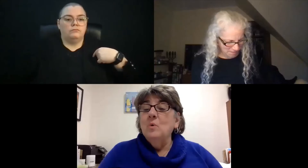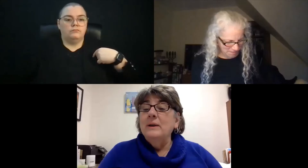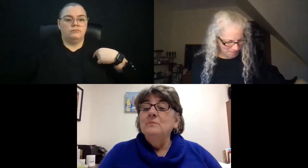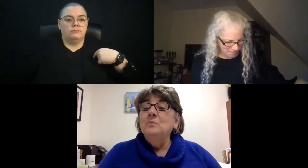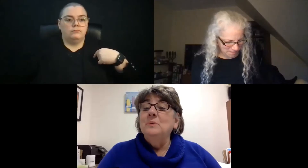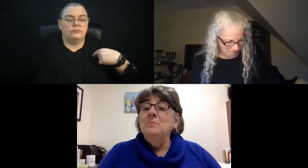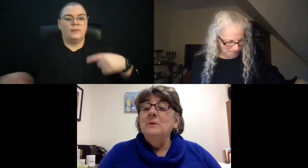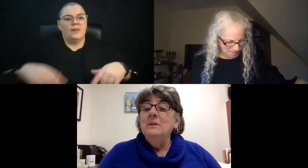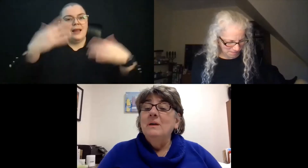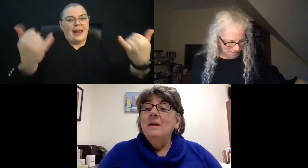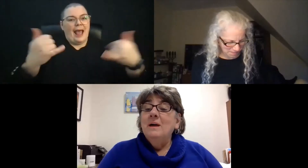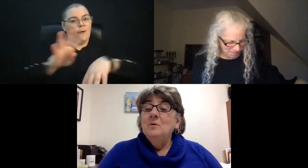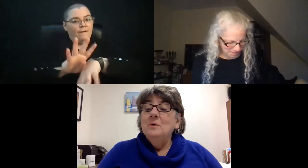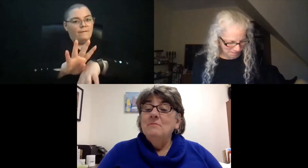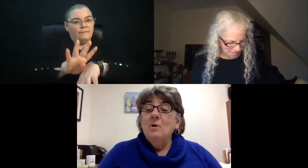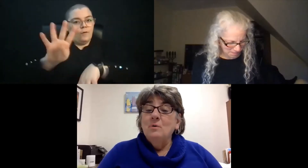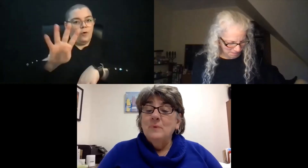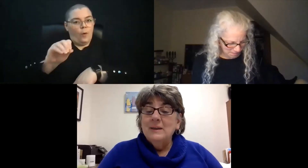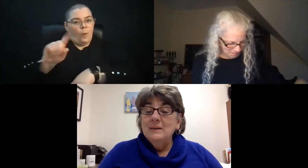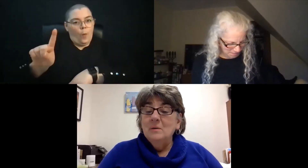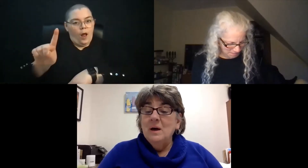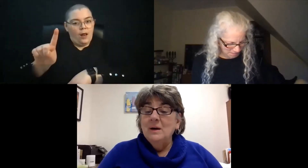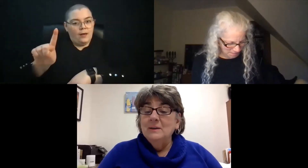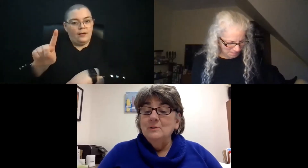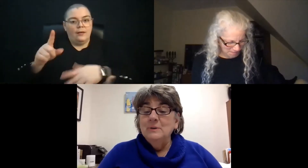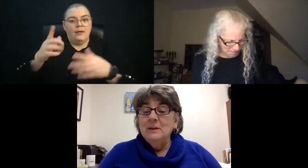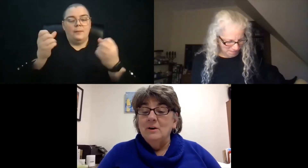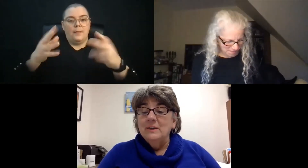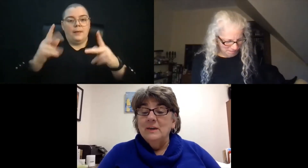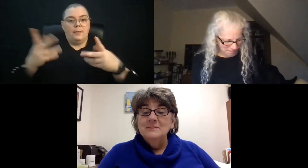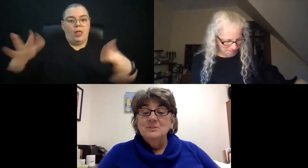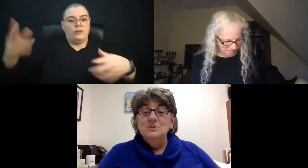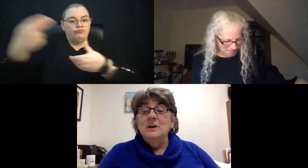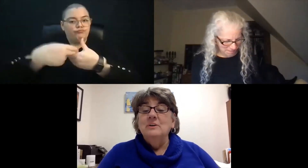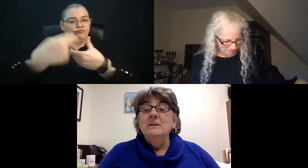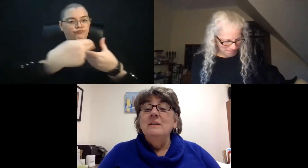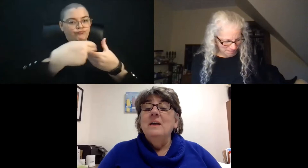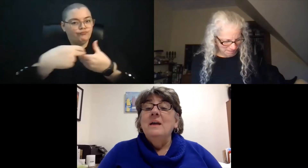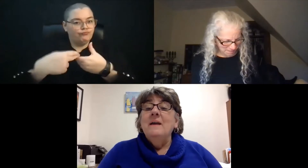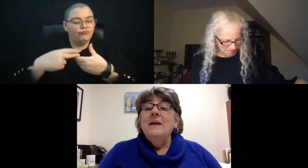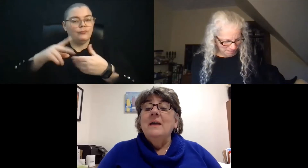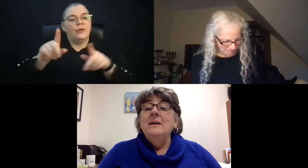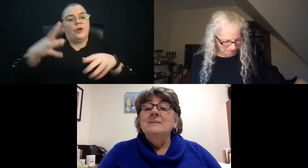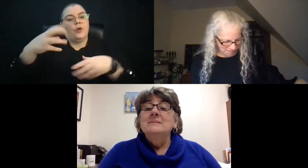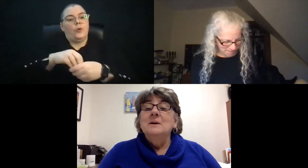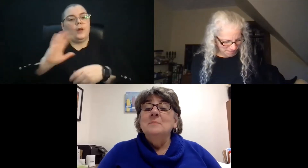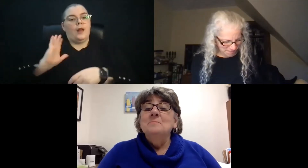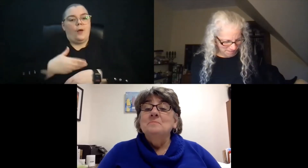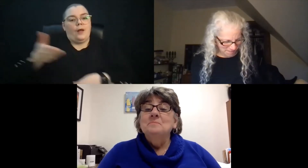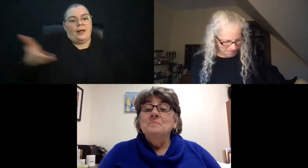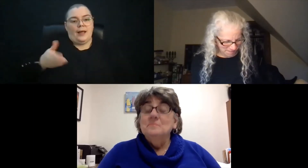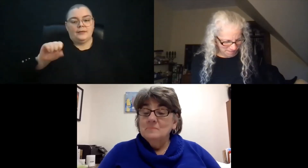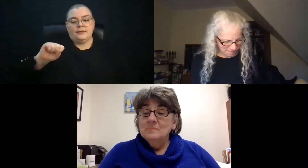to have quite a few people who have already come on, including our guest, Sharon. And